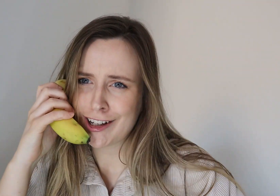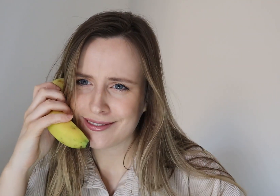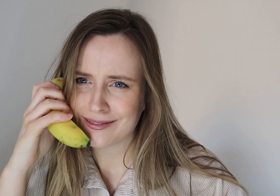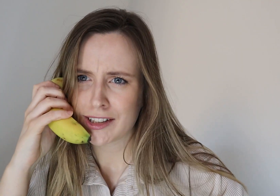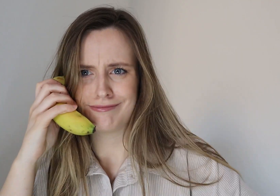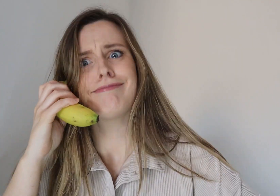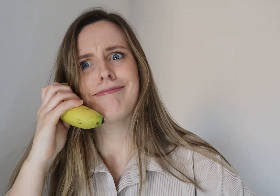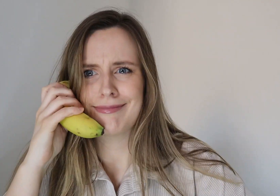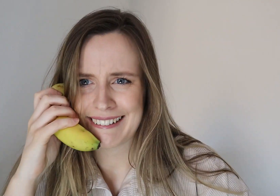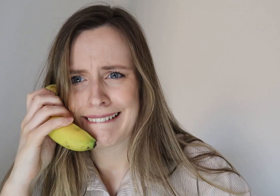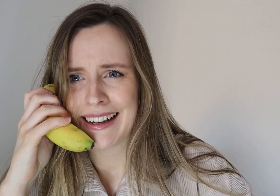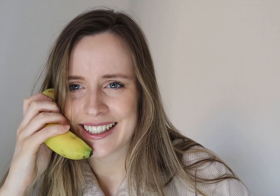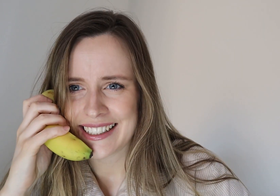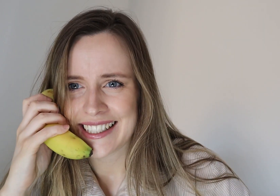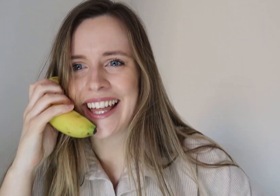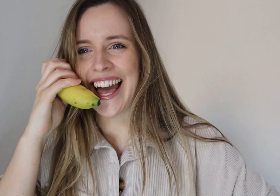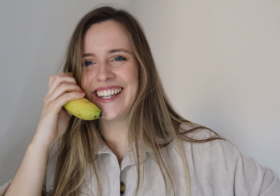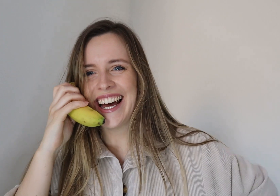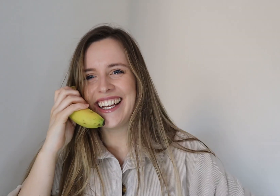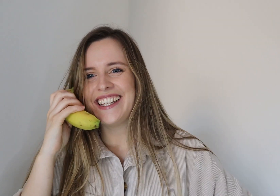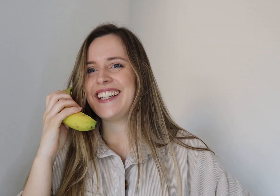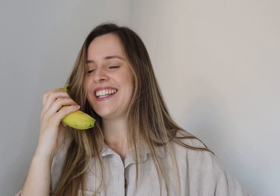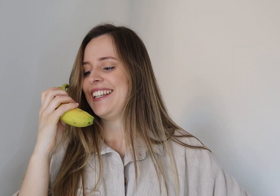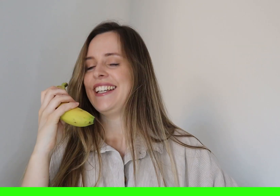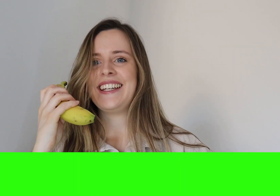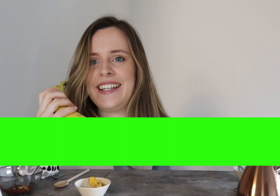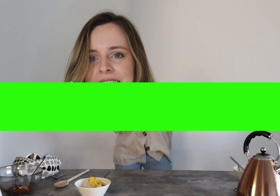your room. Welcome to the Messy Kitchen.